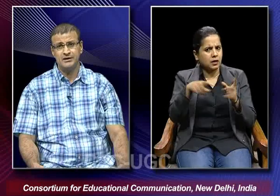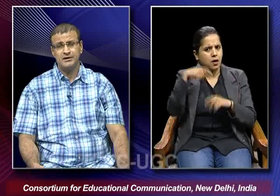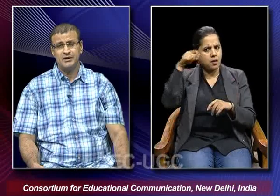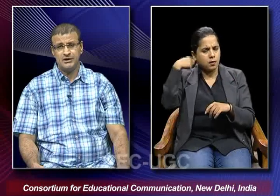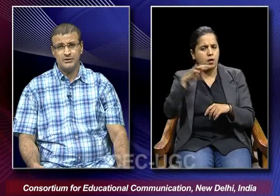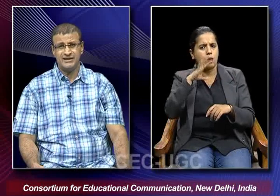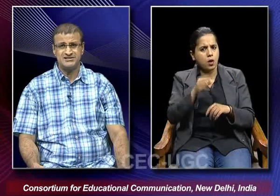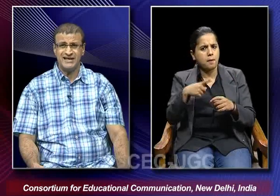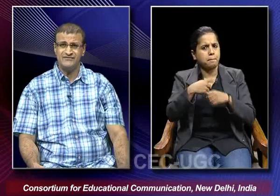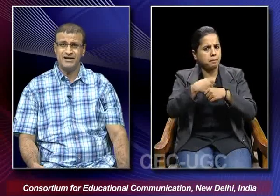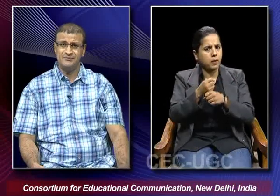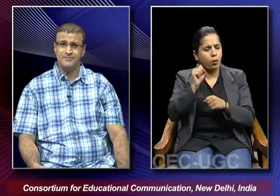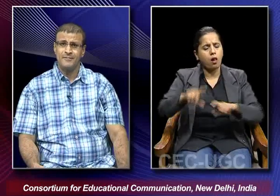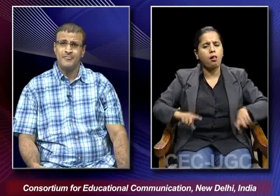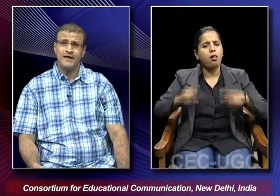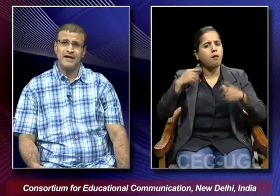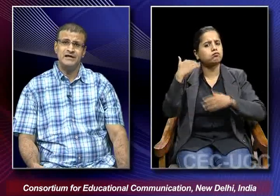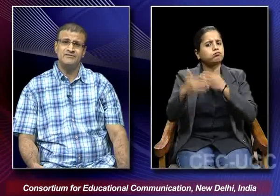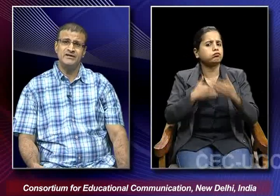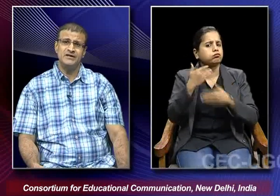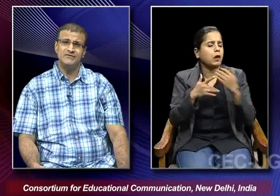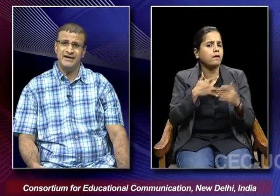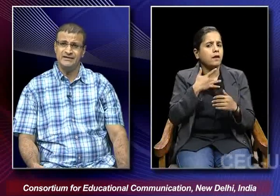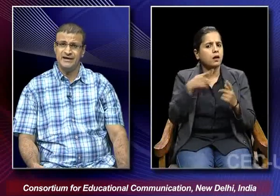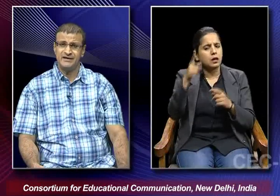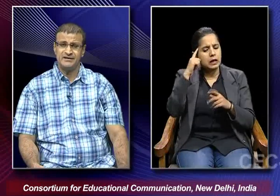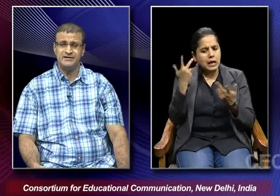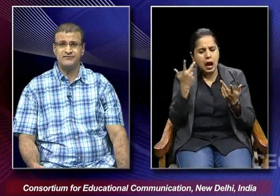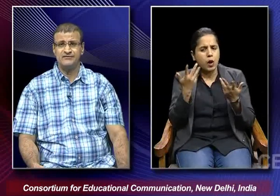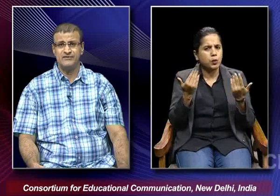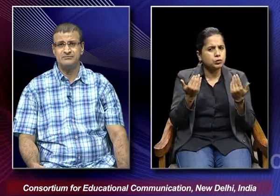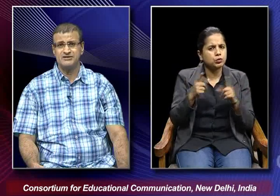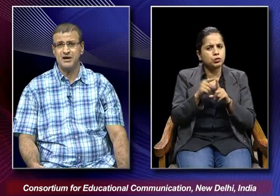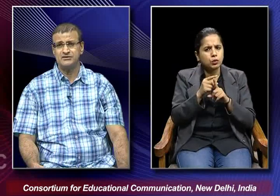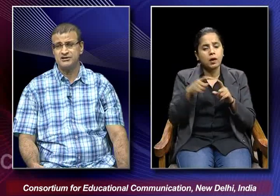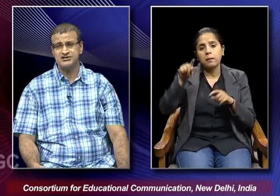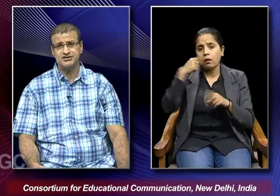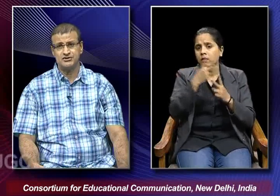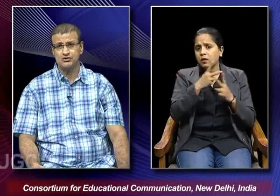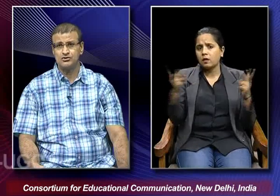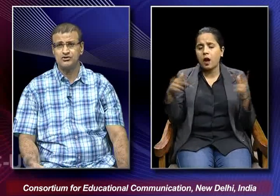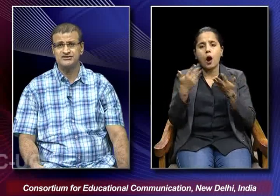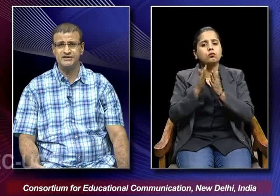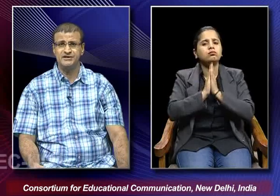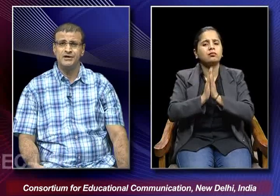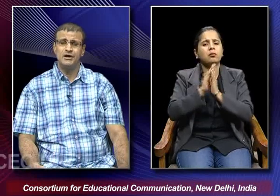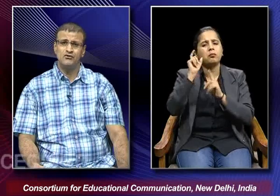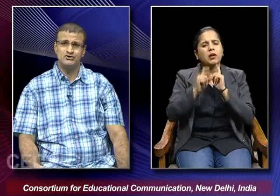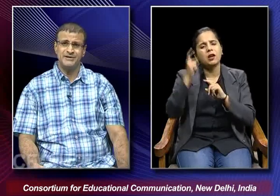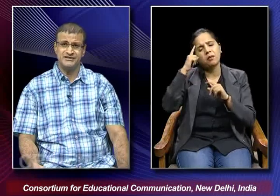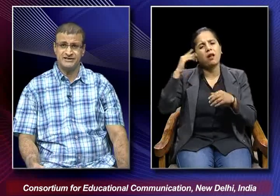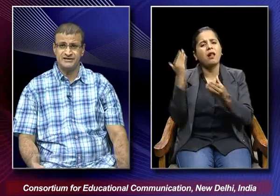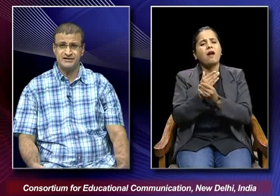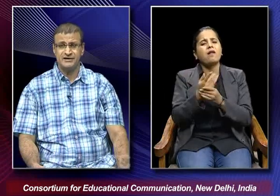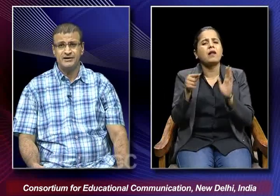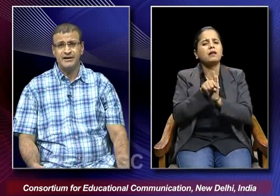during his lifetime. And we find that in different films how the religious orthodoxy was